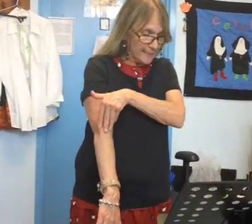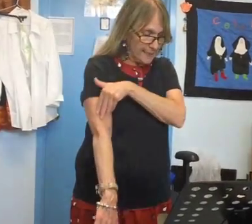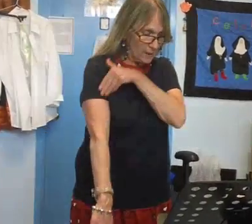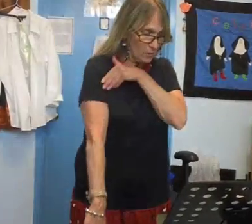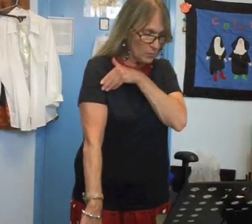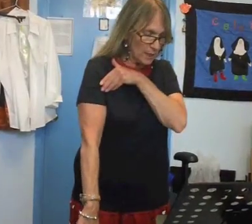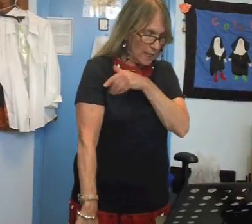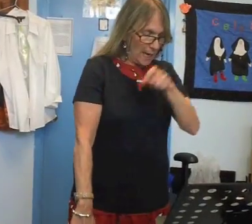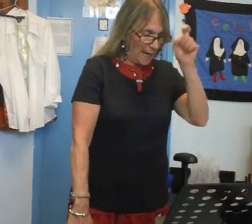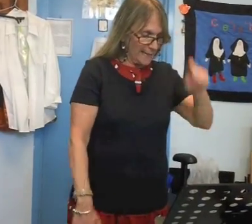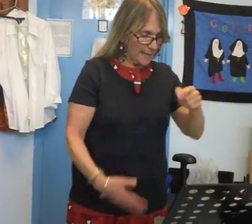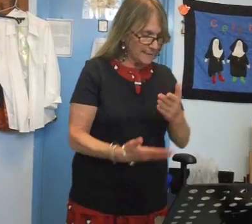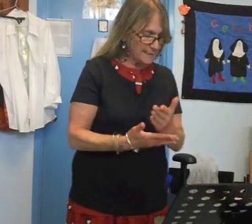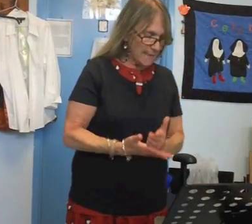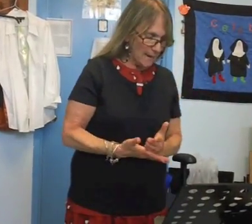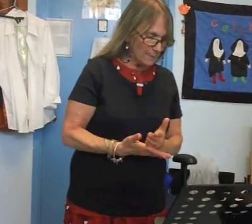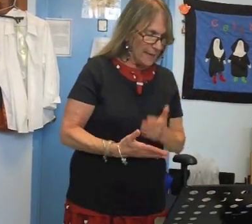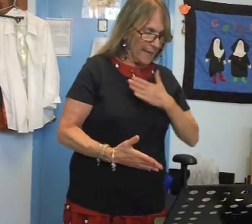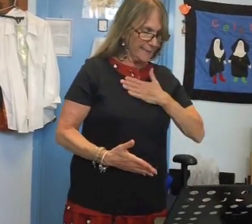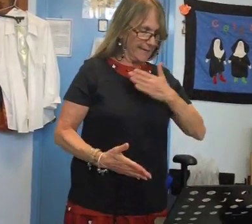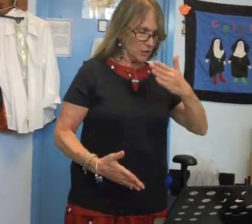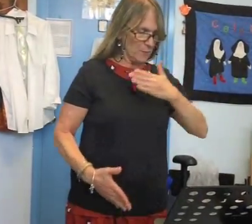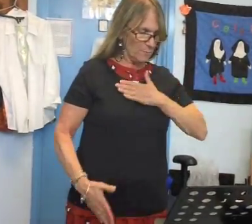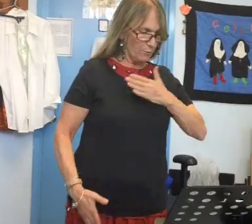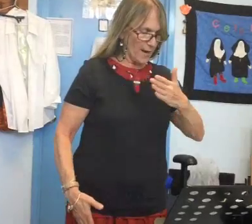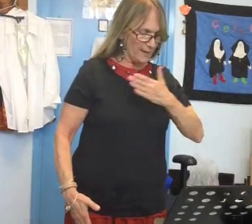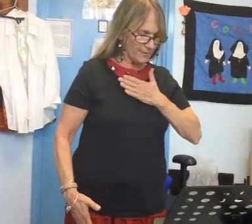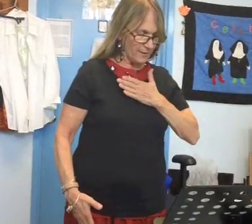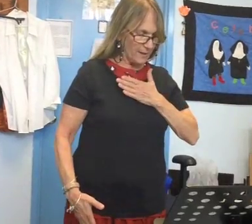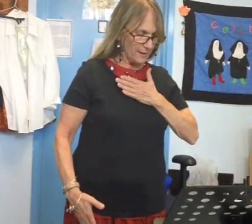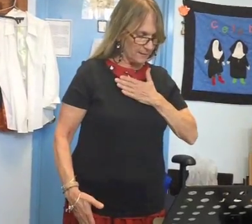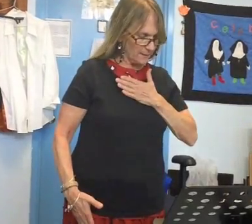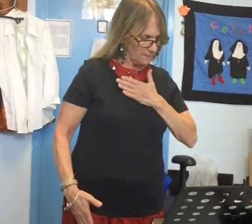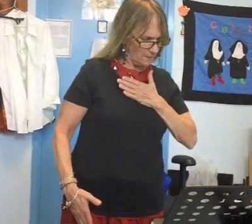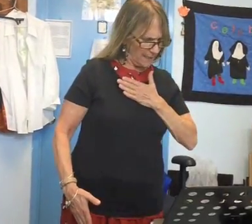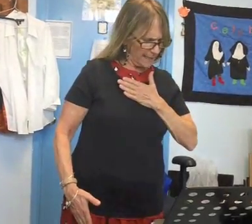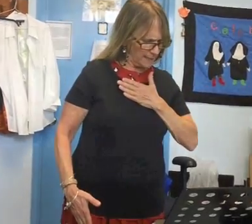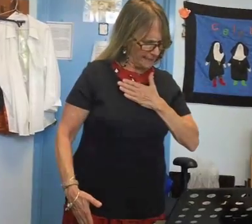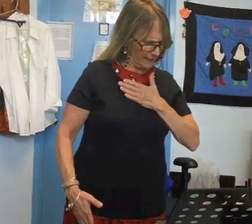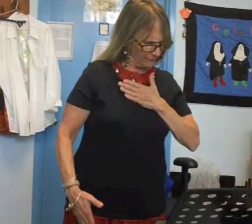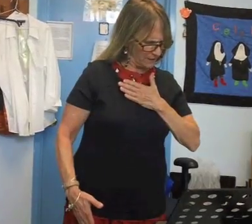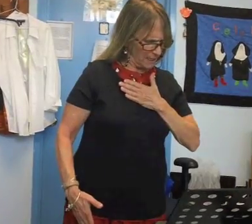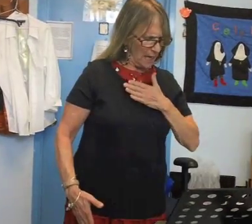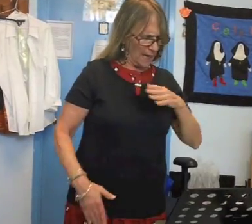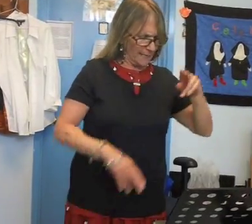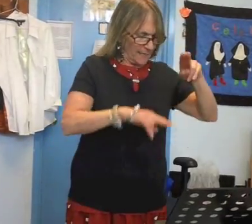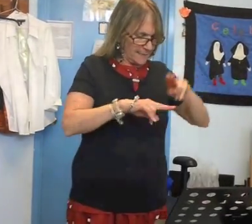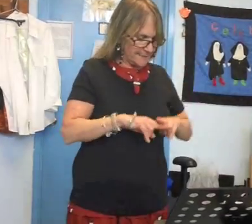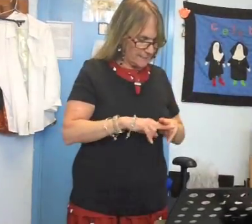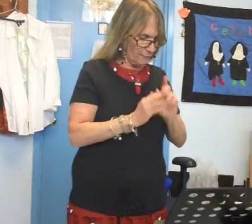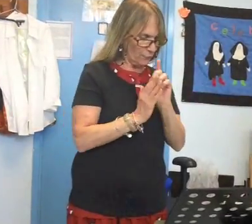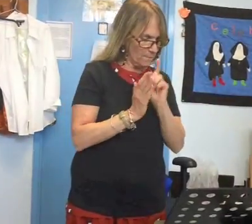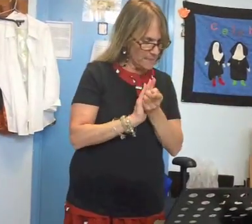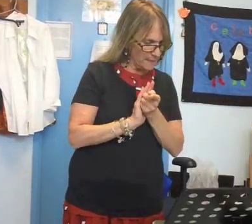down I gotta stop and catch my breath I got left I gotta sit for a minute